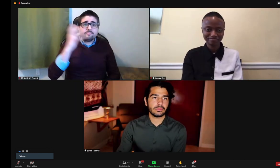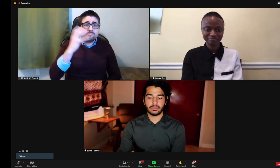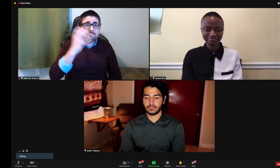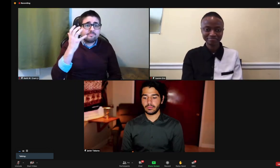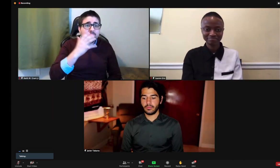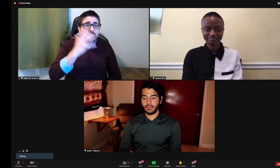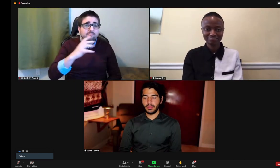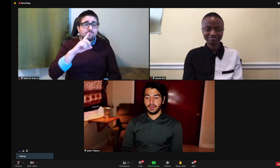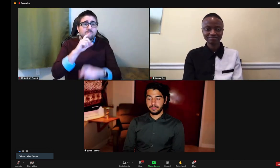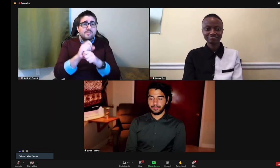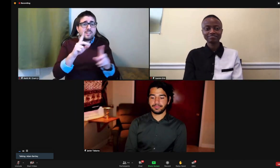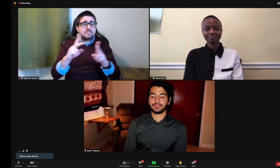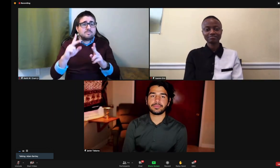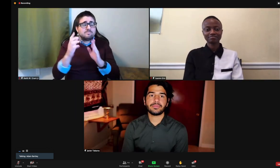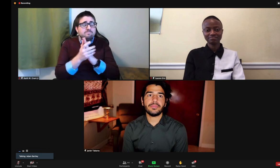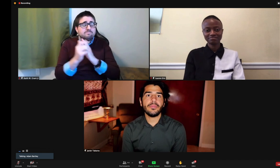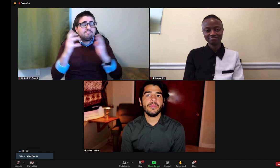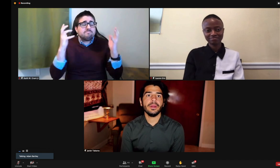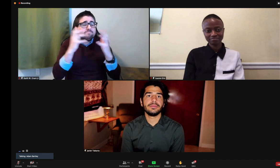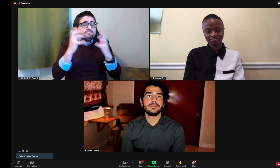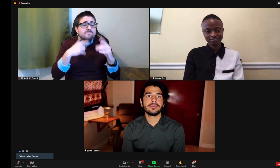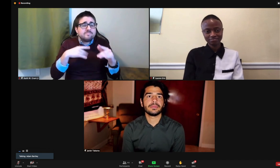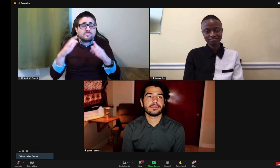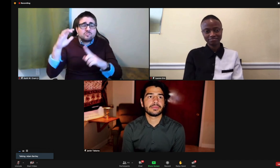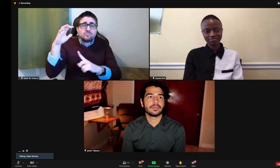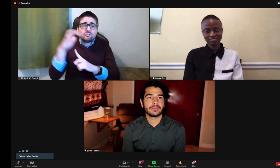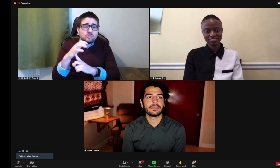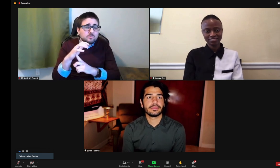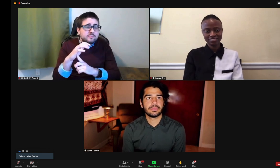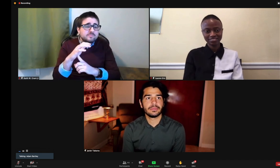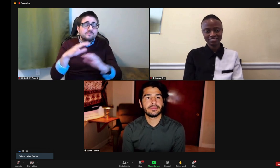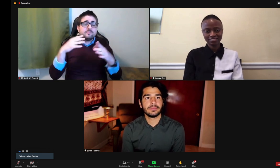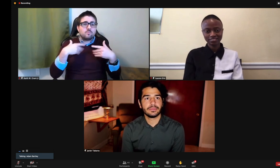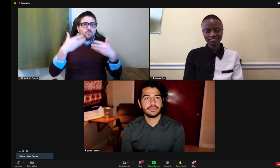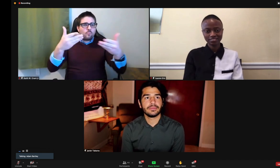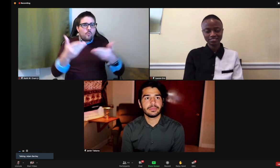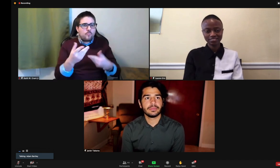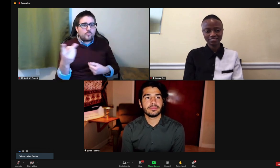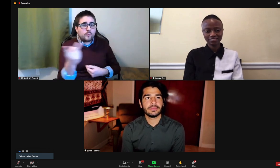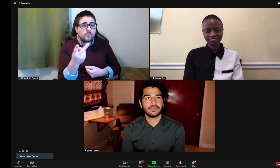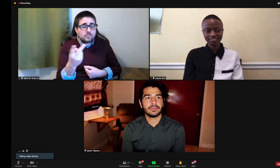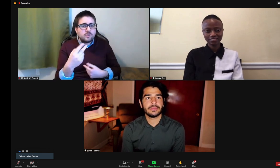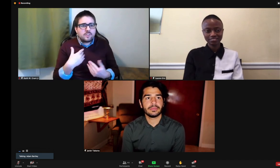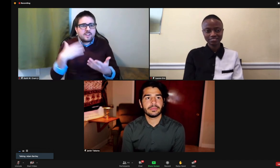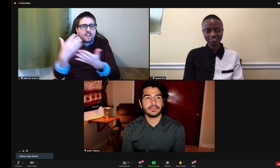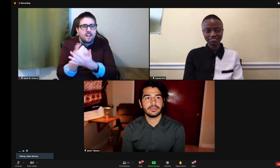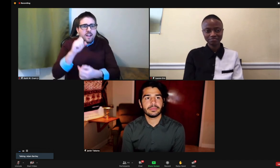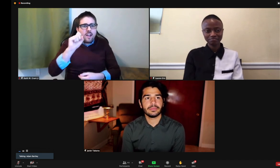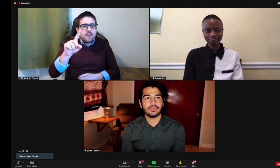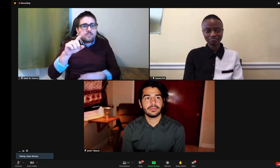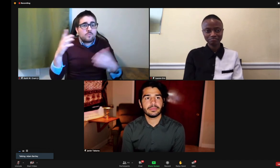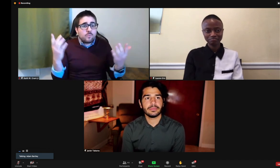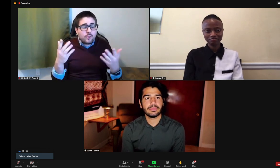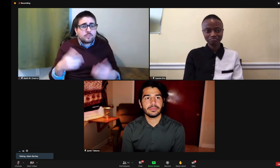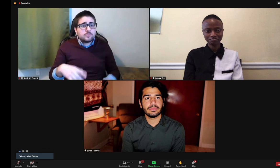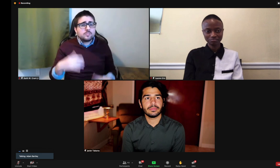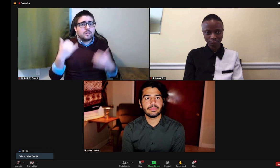Great, great. Just amazing post-production work, editing work. I'm so delighted to have you both here